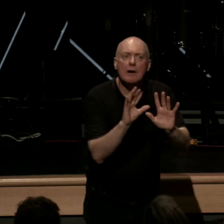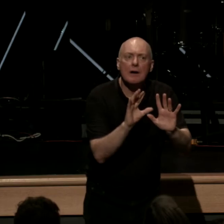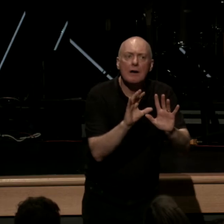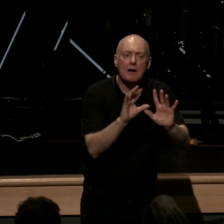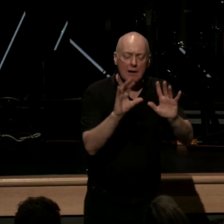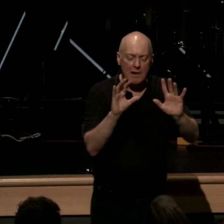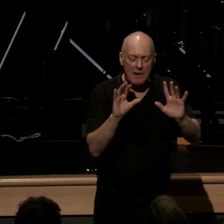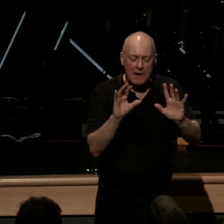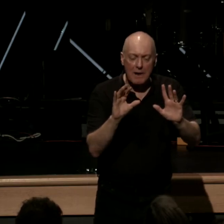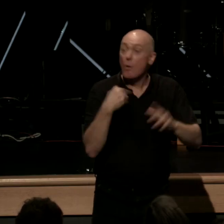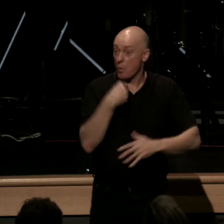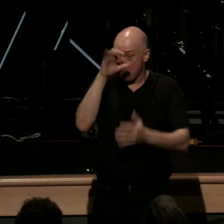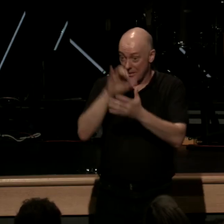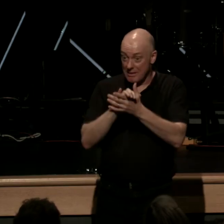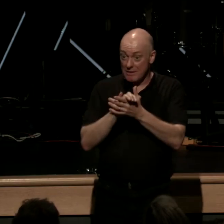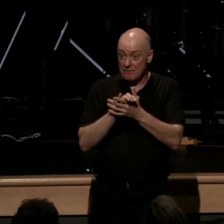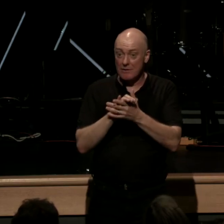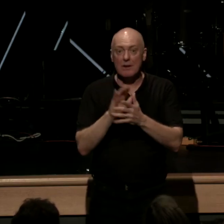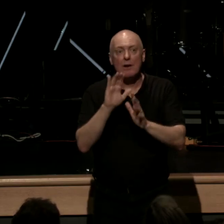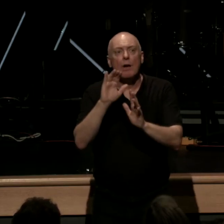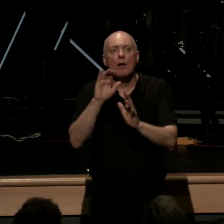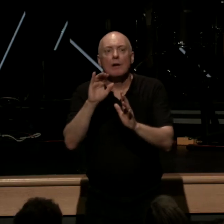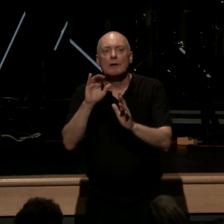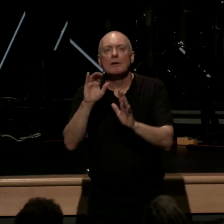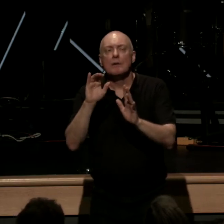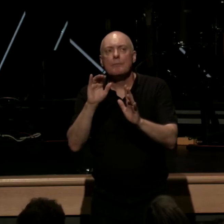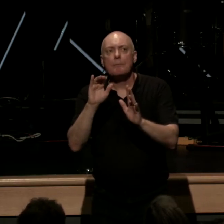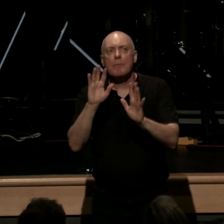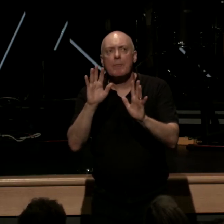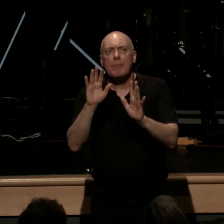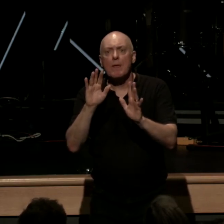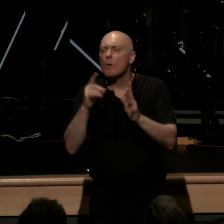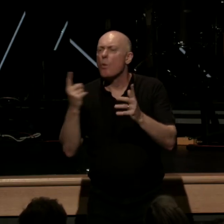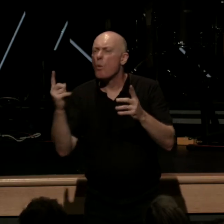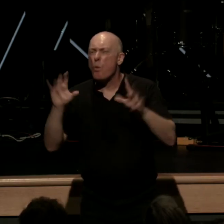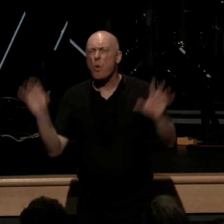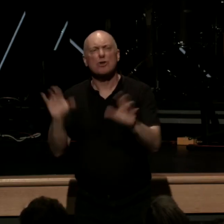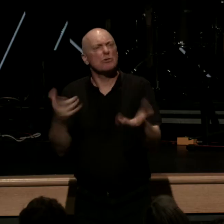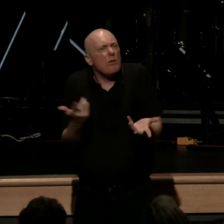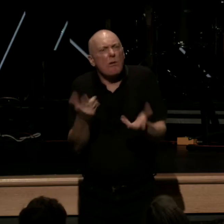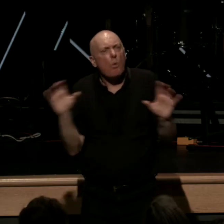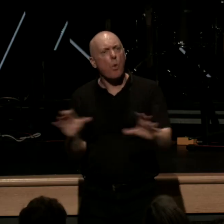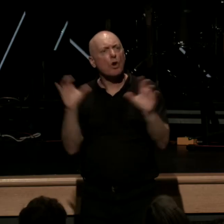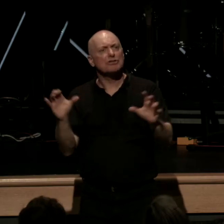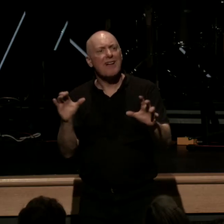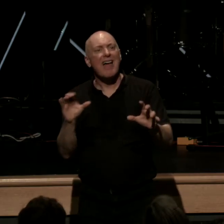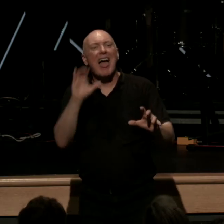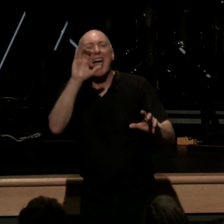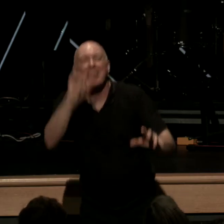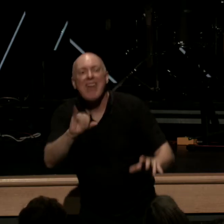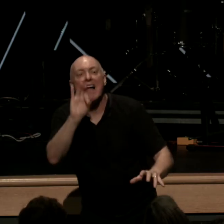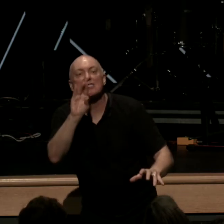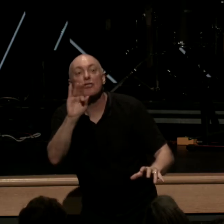justification obtained okay so we would say where do works come in works are the fruit of genuine faith in Christ